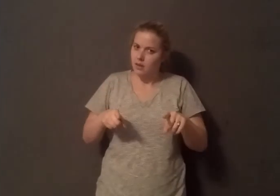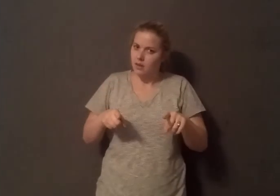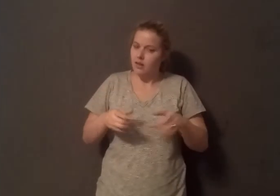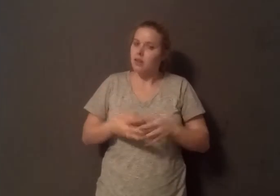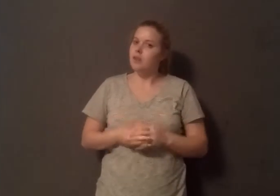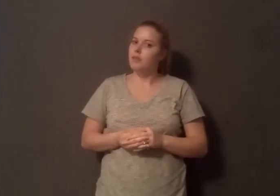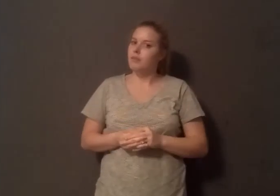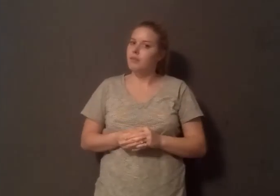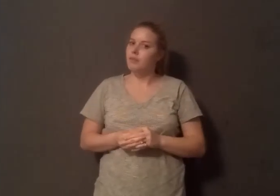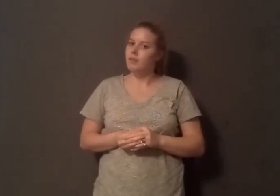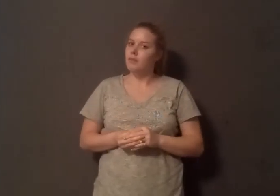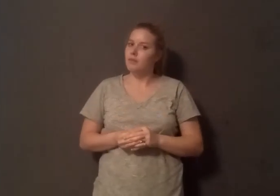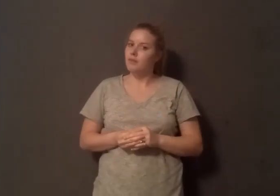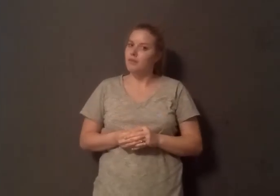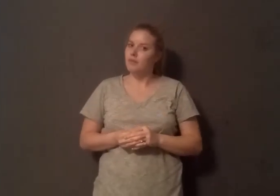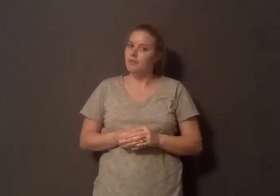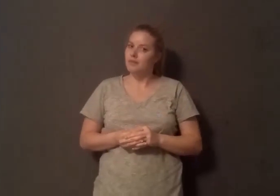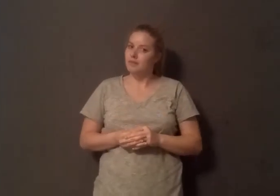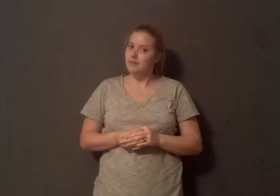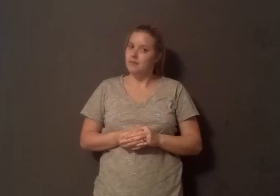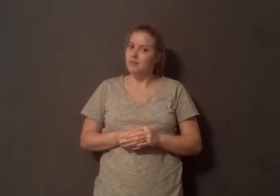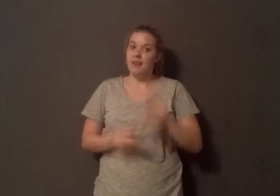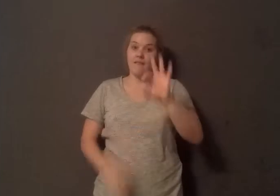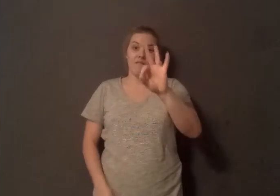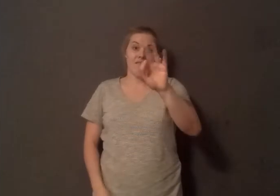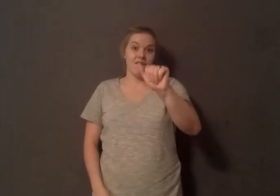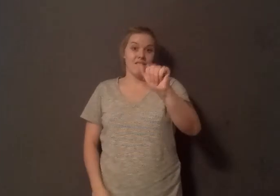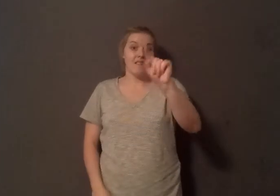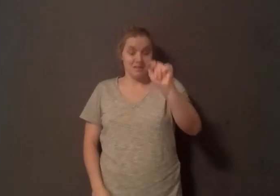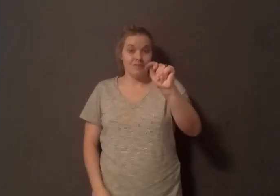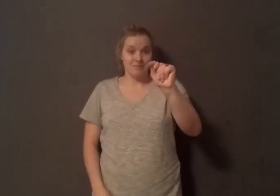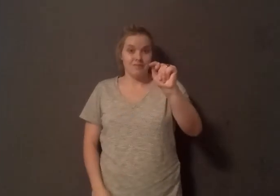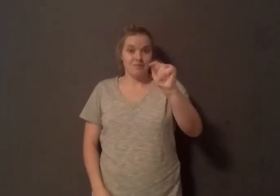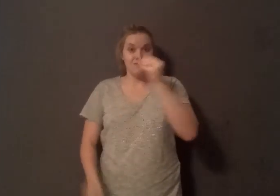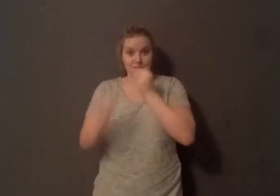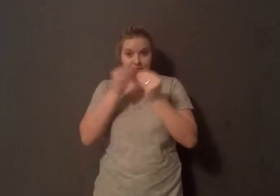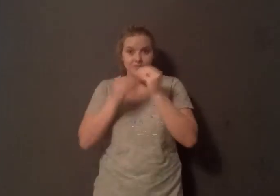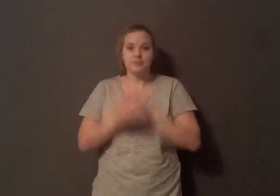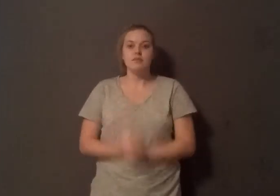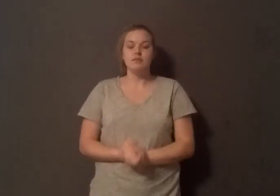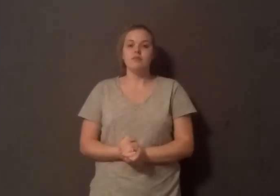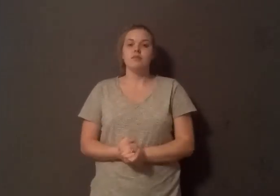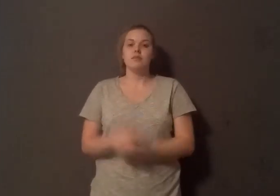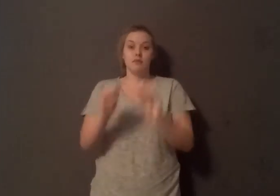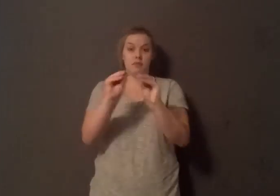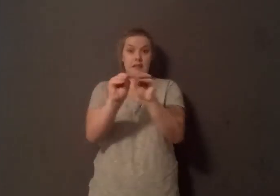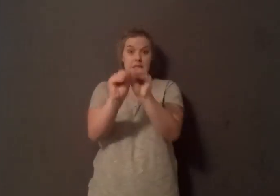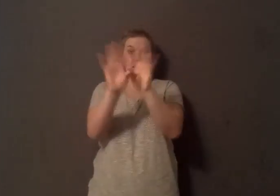tiny arteries are clogging up from that steady stream of fat cholesterol, etc. It's really quite clear from the standpoint of cancer and the standpoint of